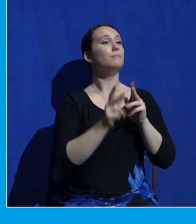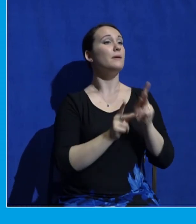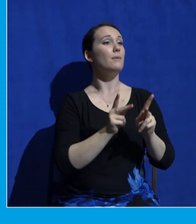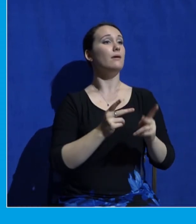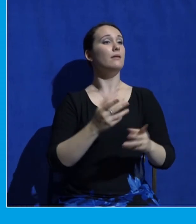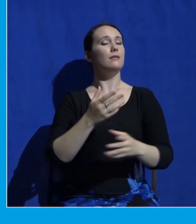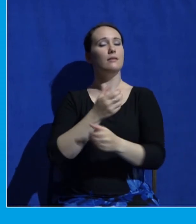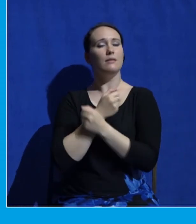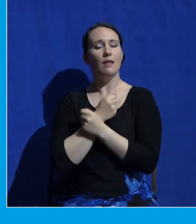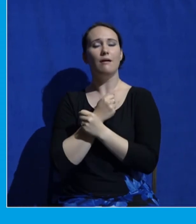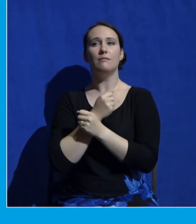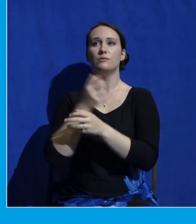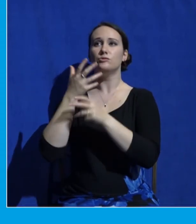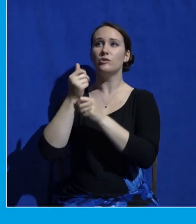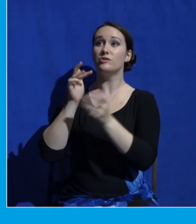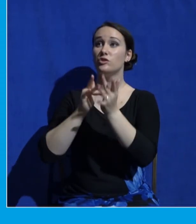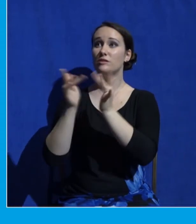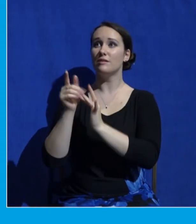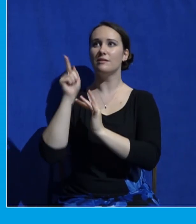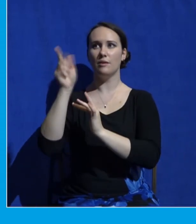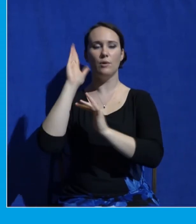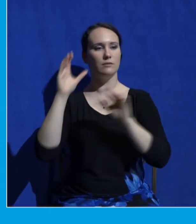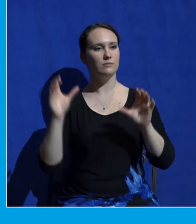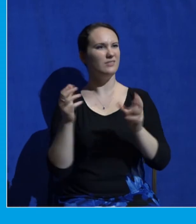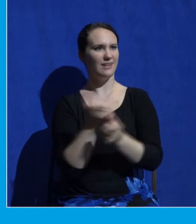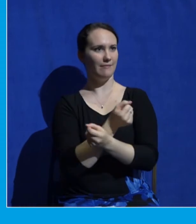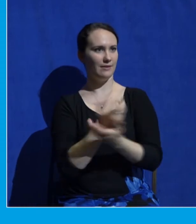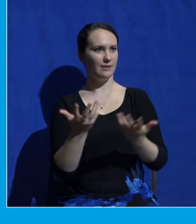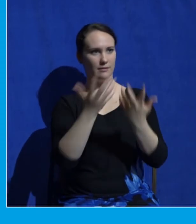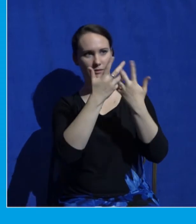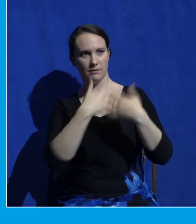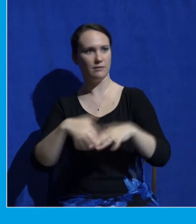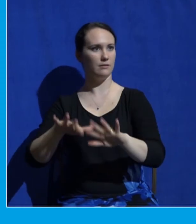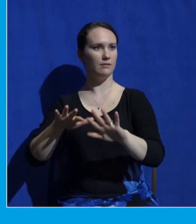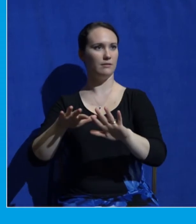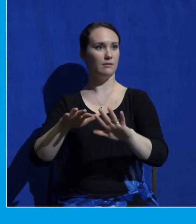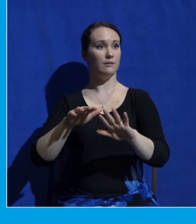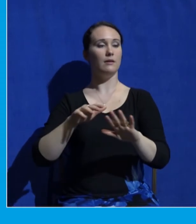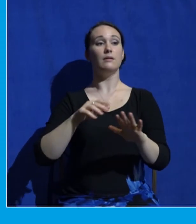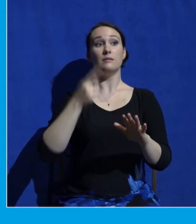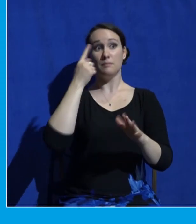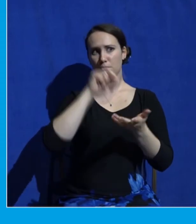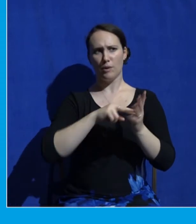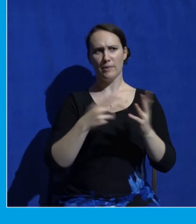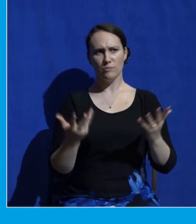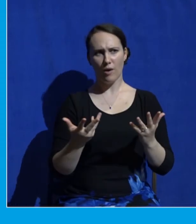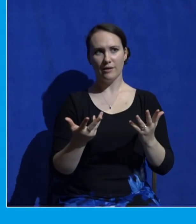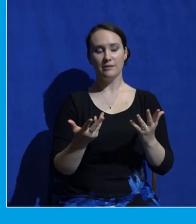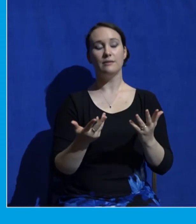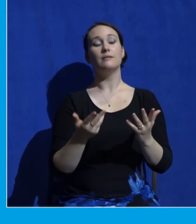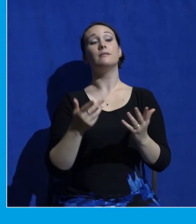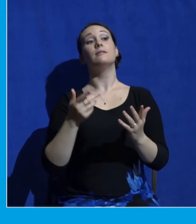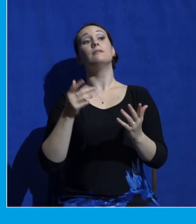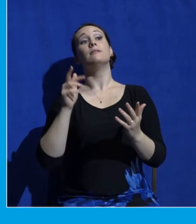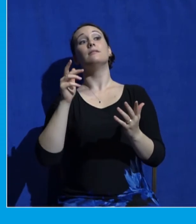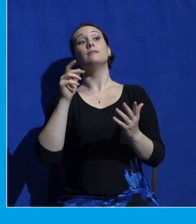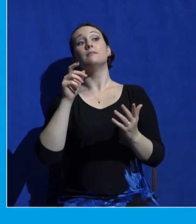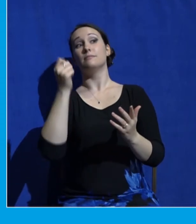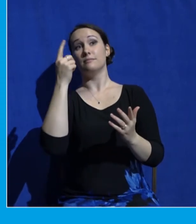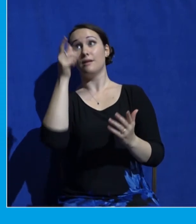according to his purpose well what's the good what's the purpose I'm glad you asked for those who foreknew he also pre what destined